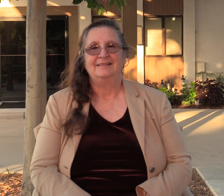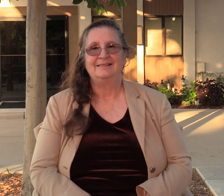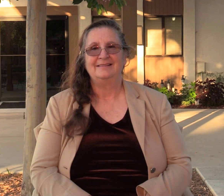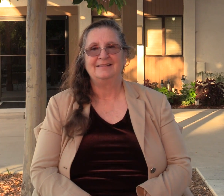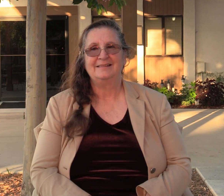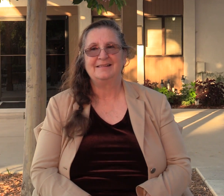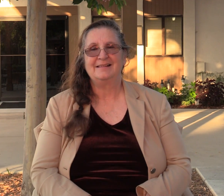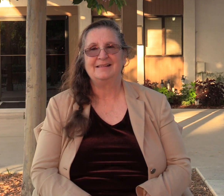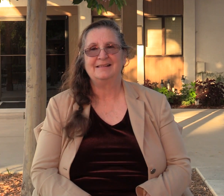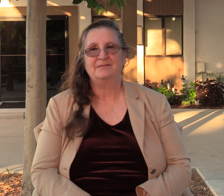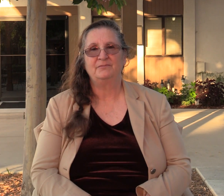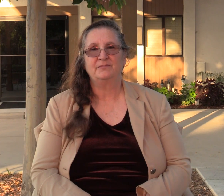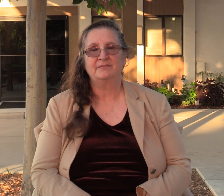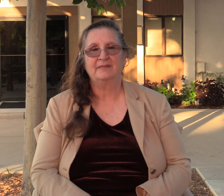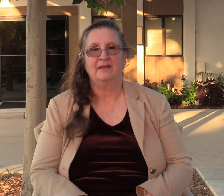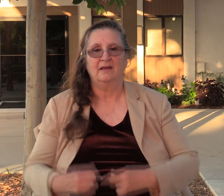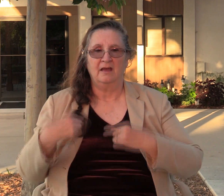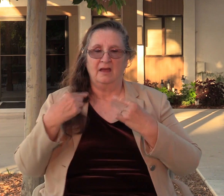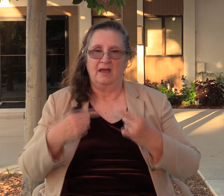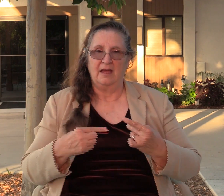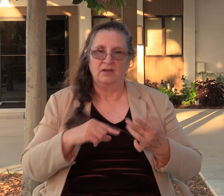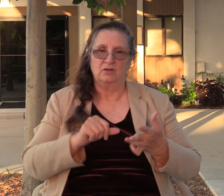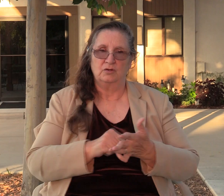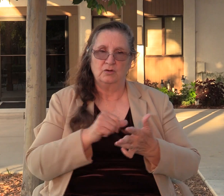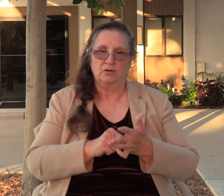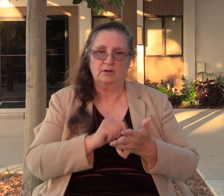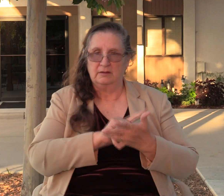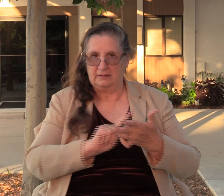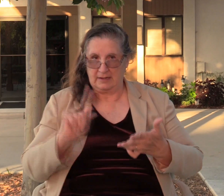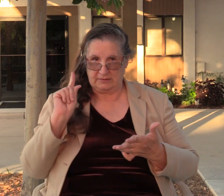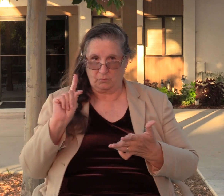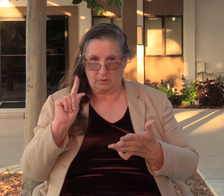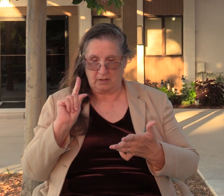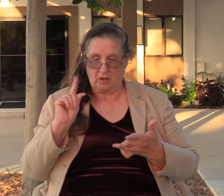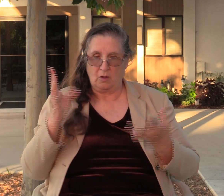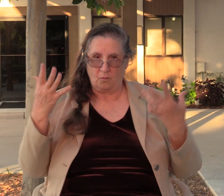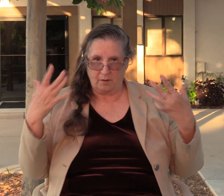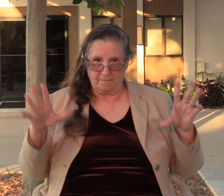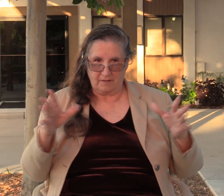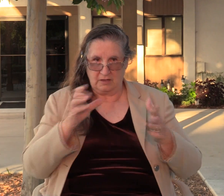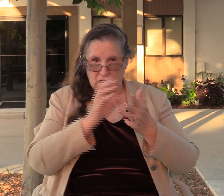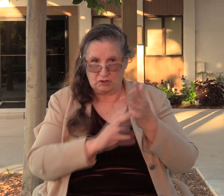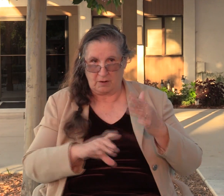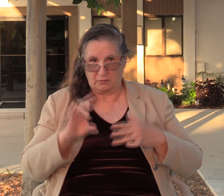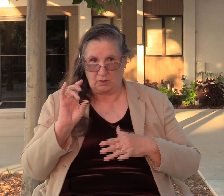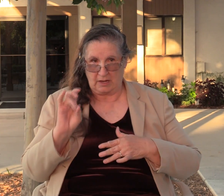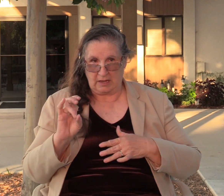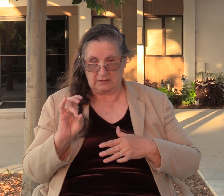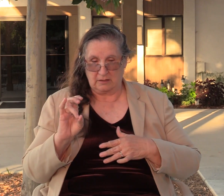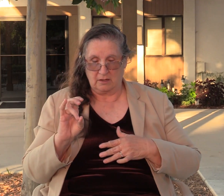While you're turning there, last week we wrapped up chapter 8 with the death of Gideon.